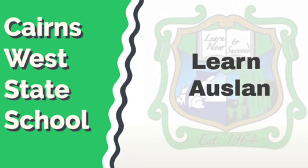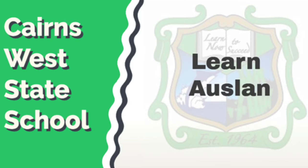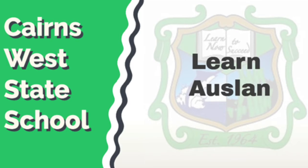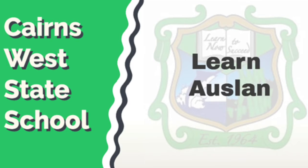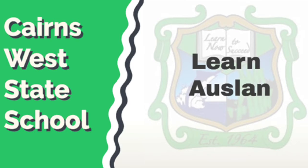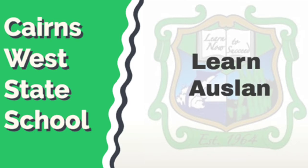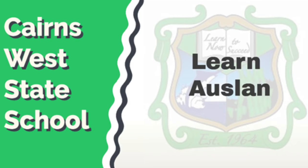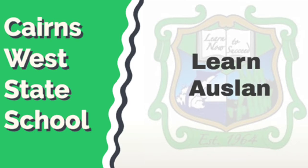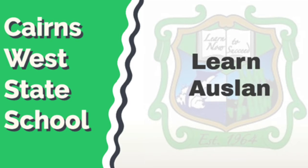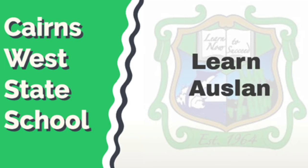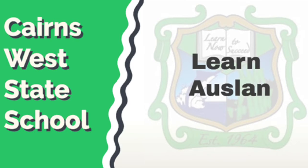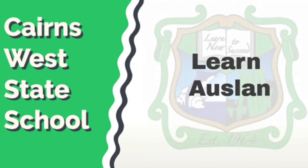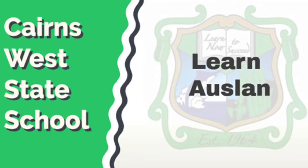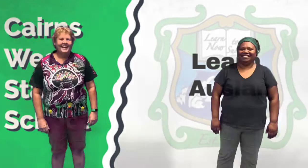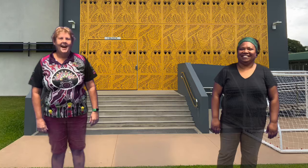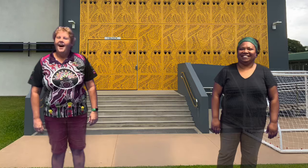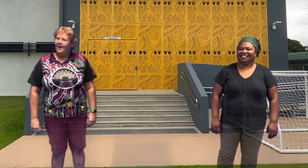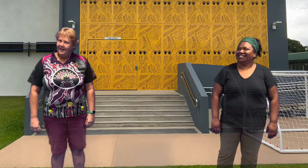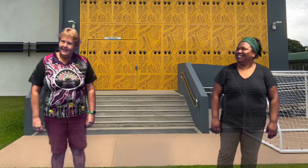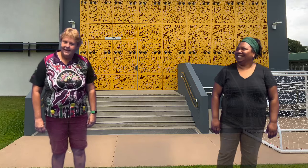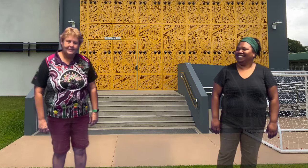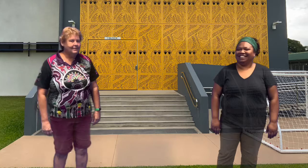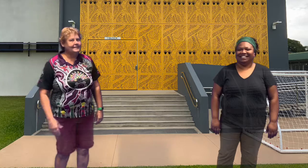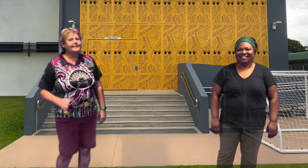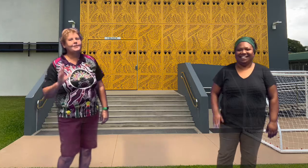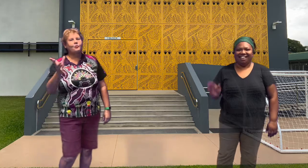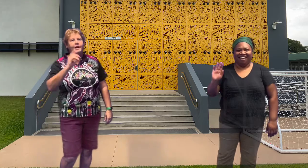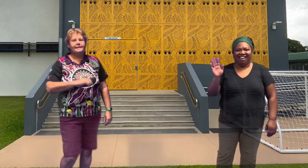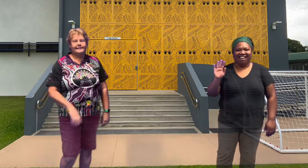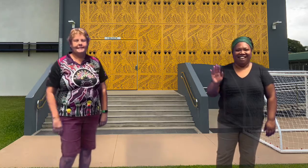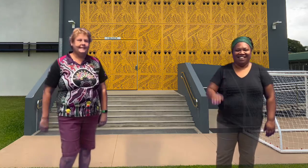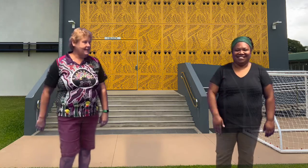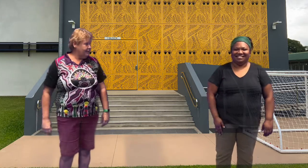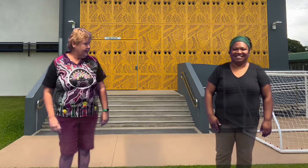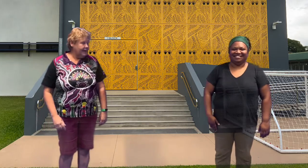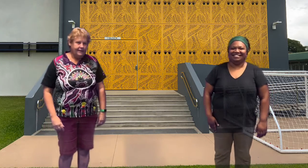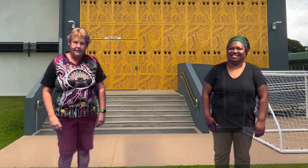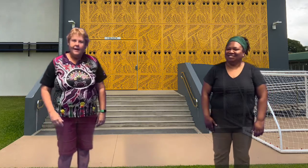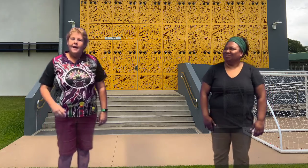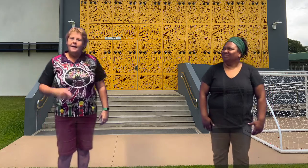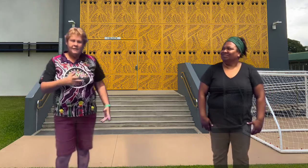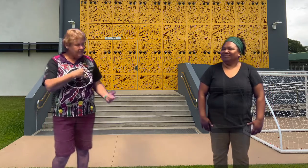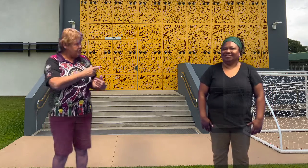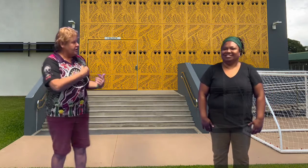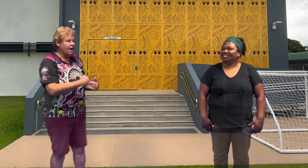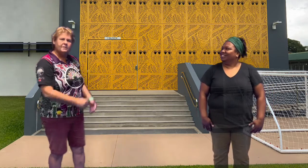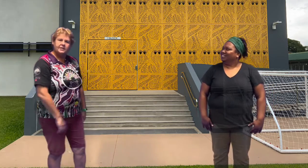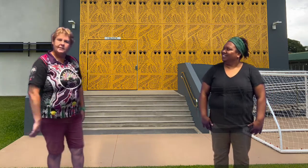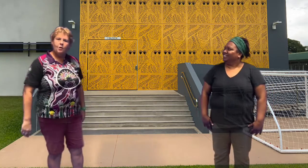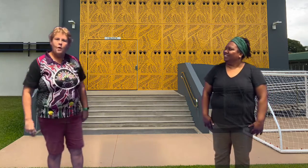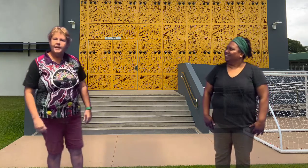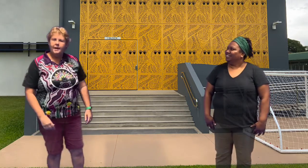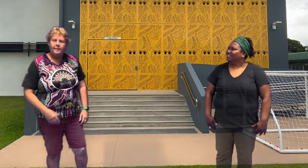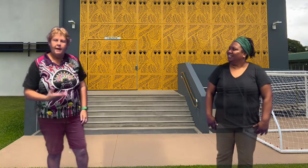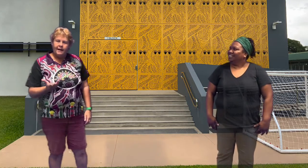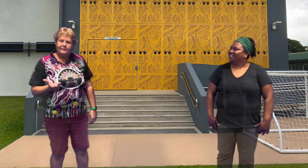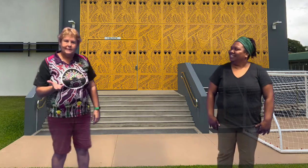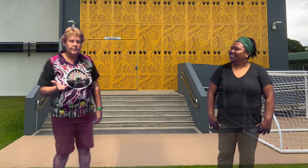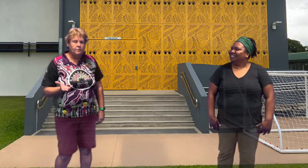eyes. I saw the shine. Hi Cairns West, it's great to see you again. And Miss Trish and I were just talking about our school